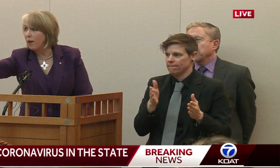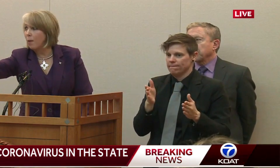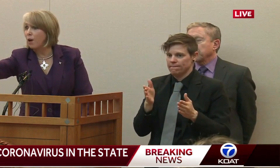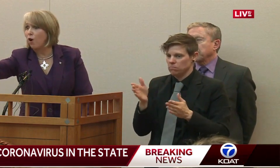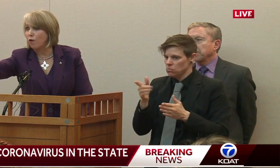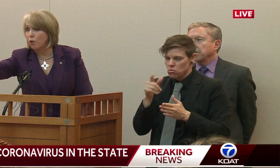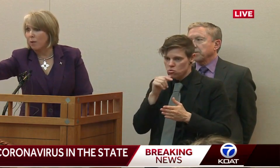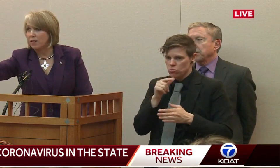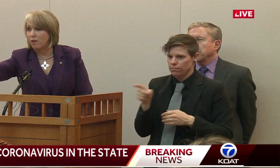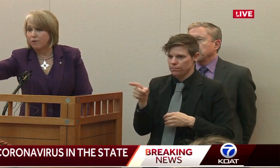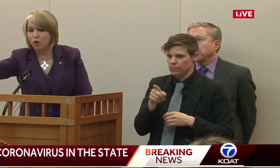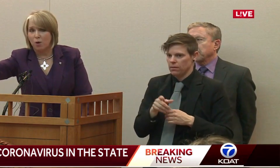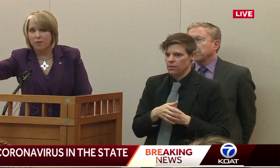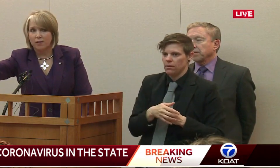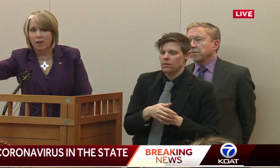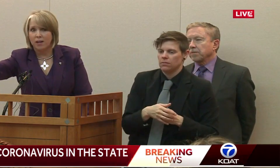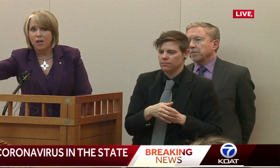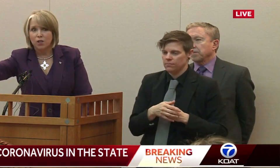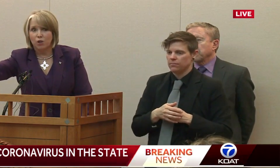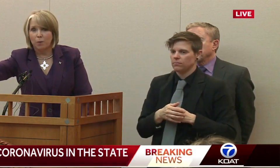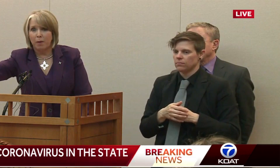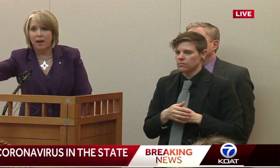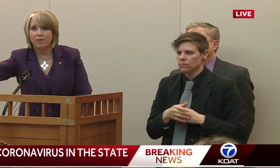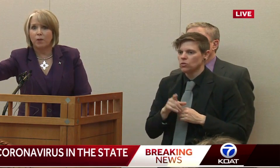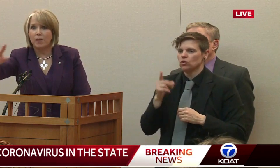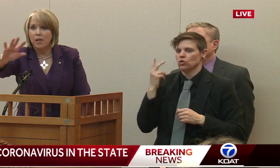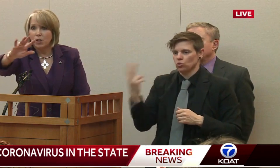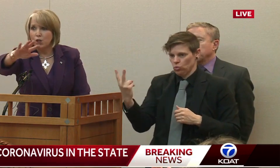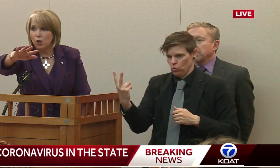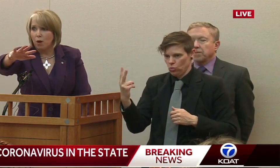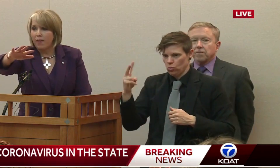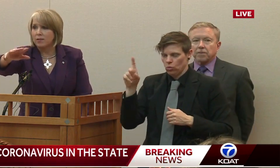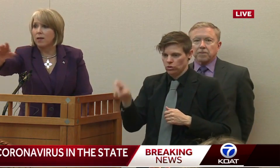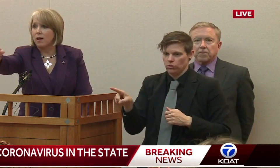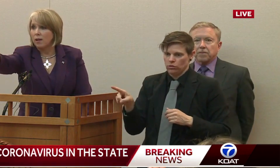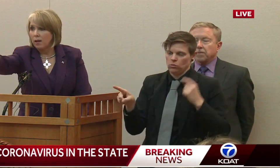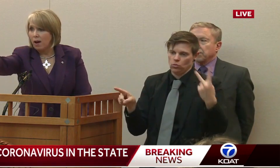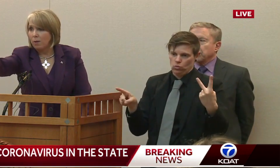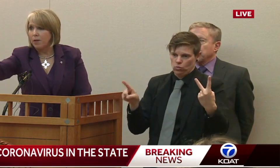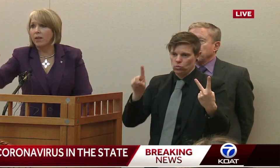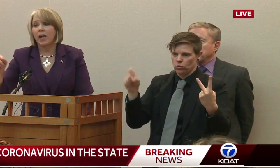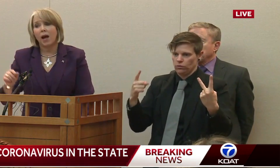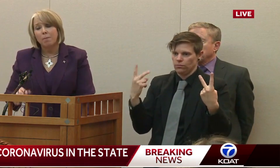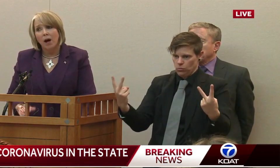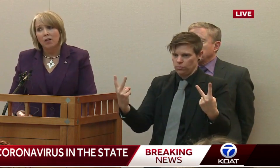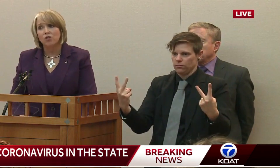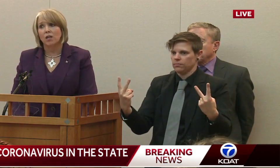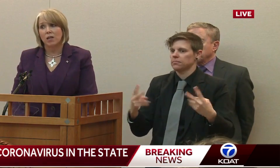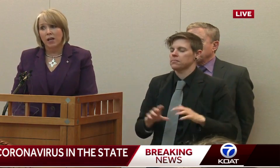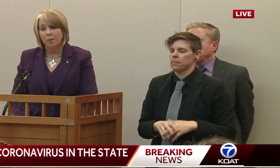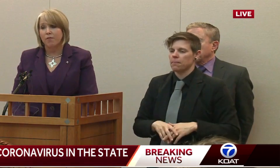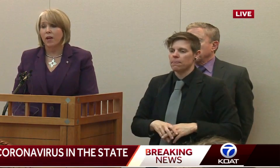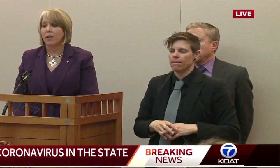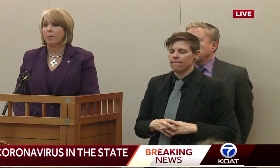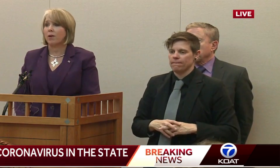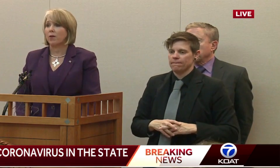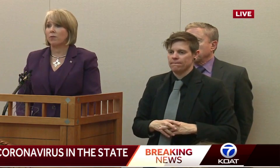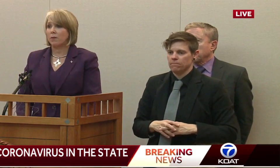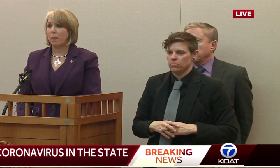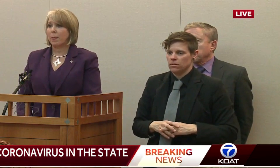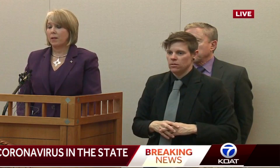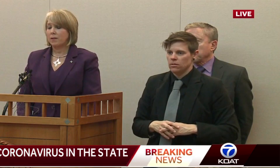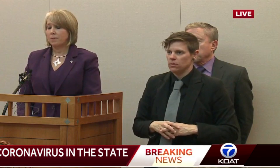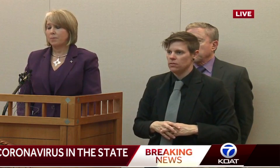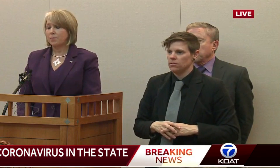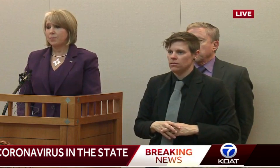two. I'm going to overrule myself. Two on this side. Trip, you might have to help me. Two on that side. Young lady, I apologize that I kept forgetting about